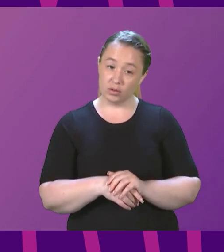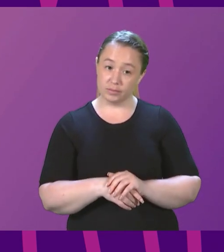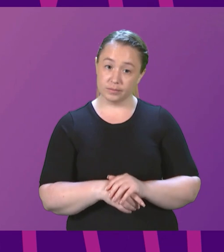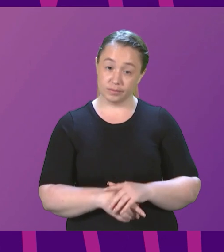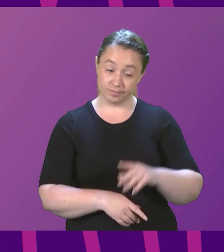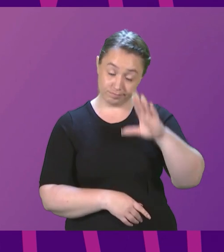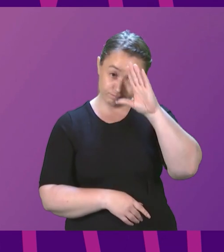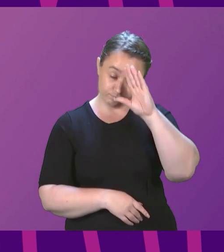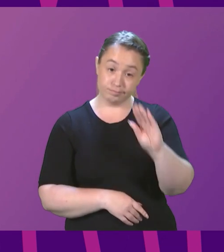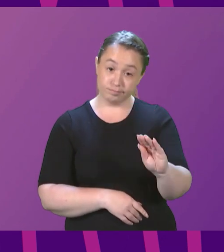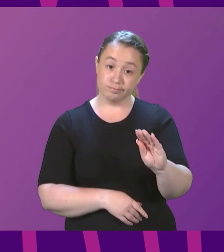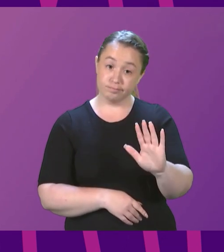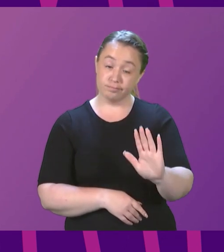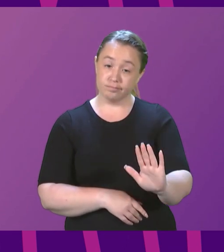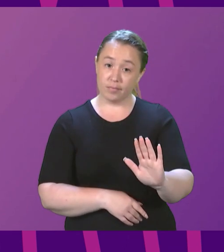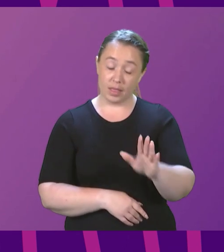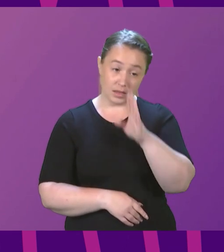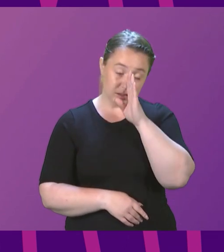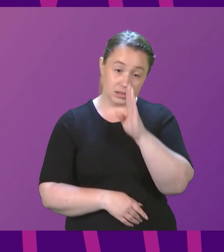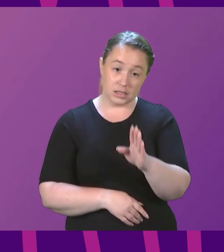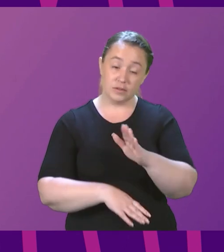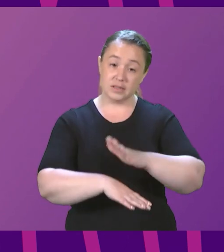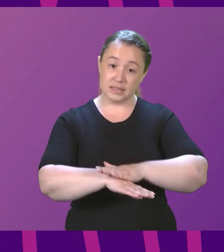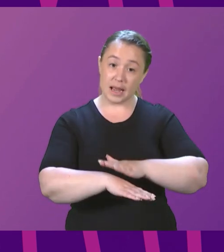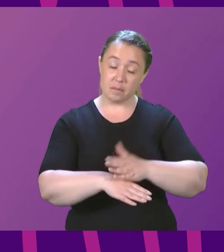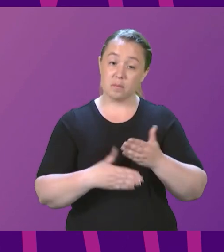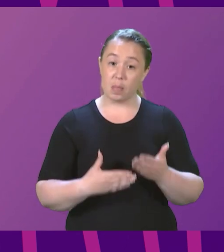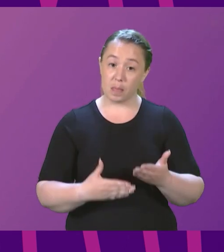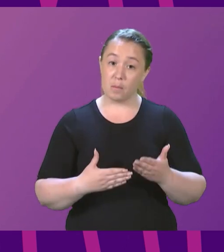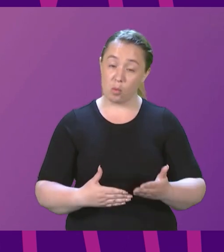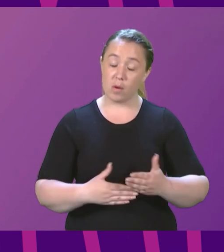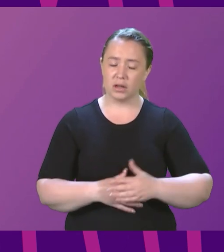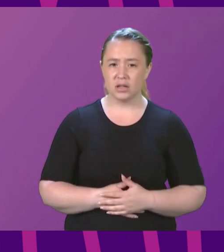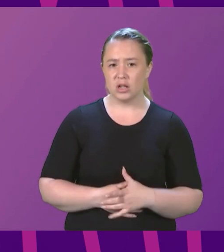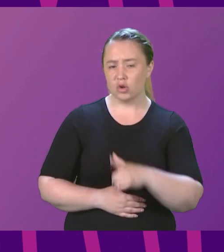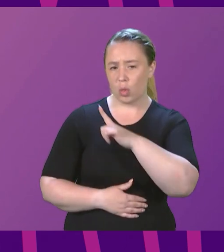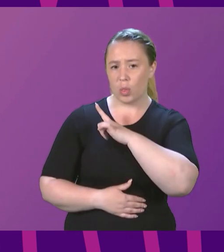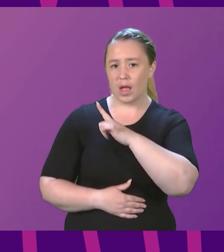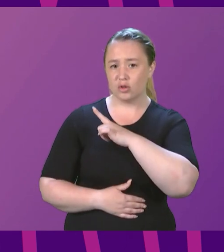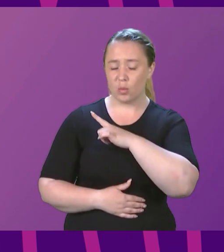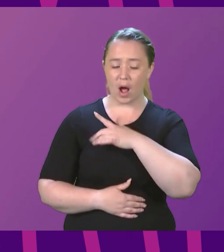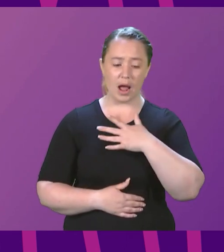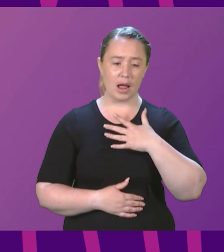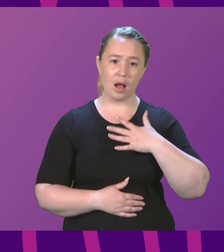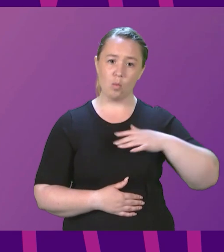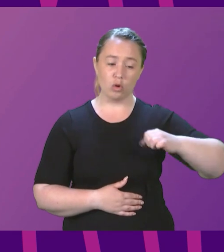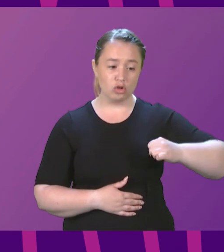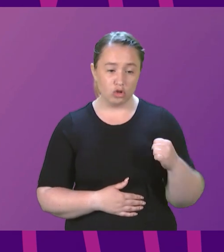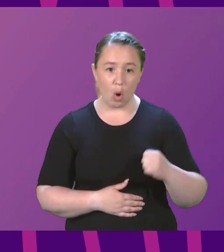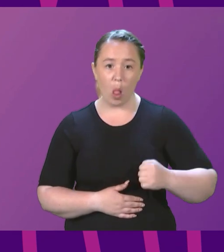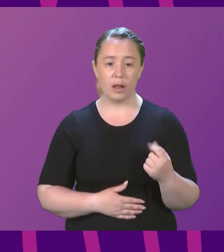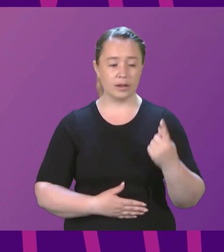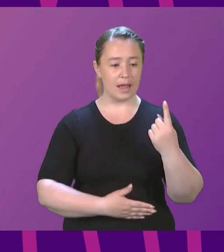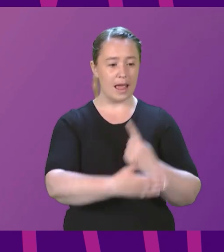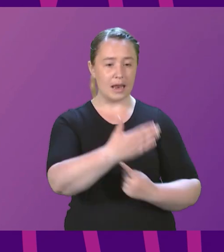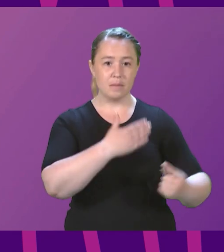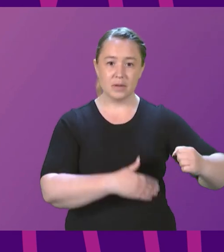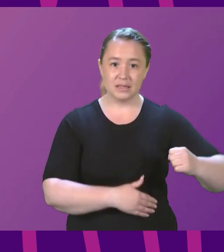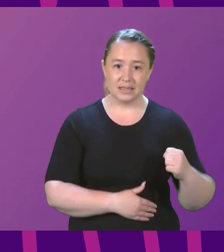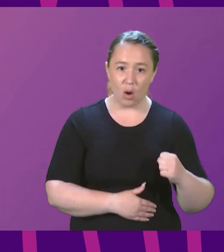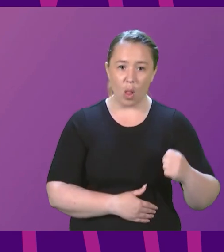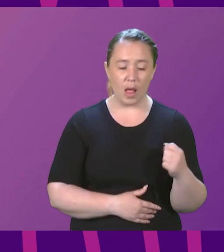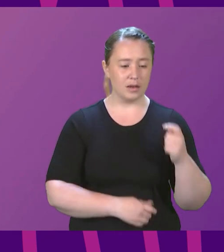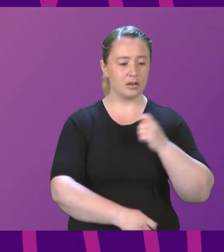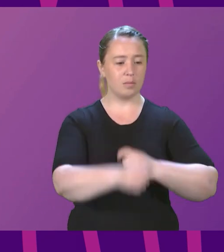Presiding, we do live in very, very serious times, which is why I want to see Scotland and independent Scotland being truly internationalists,